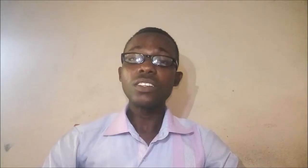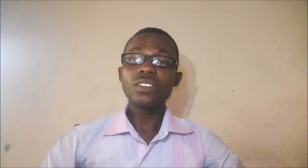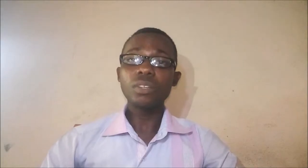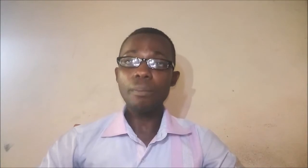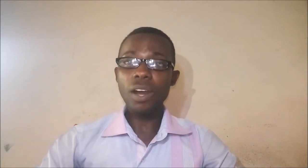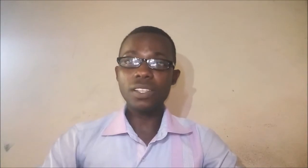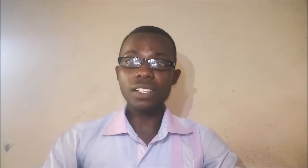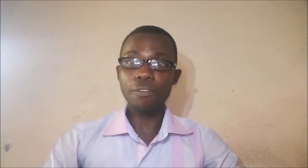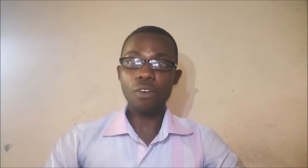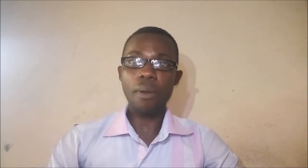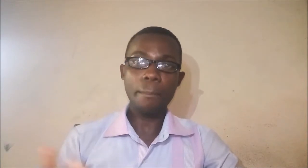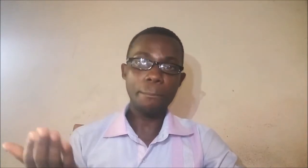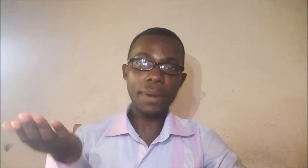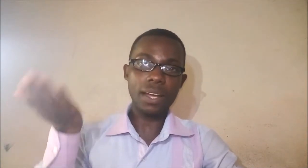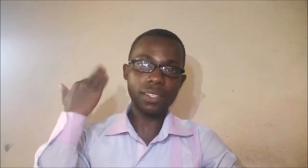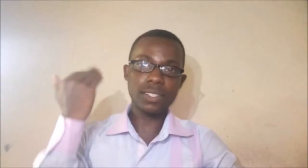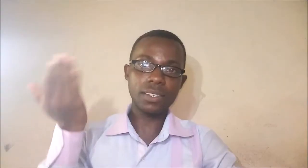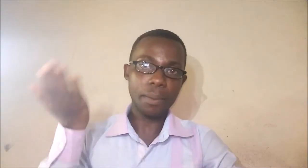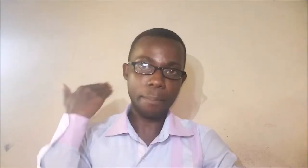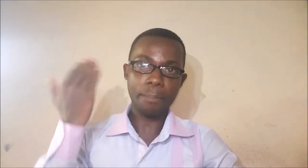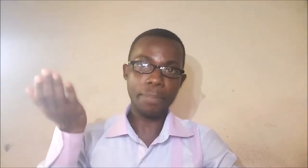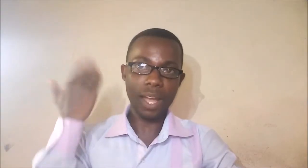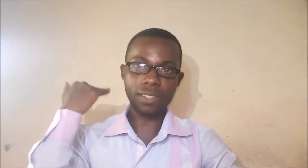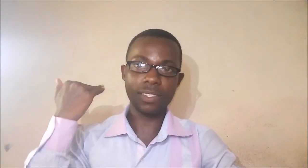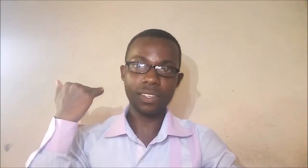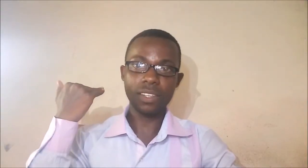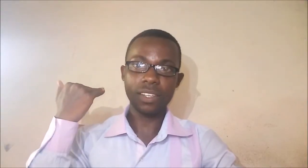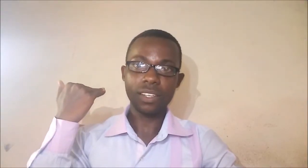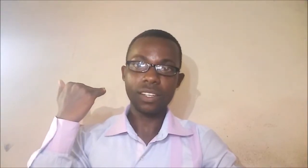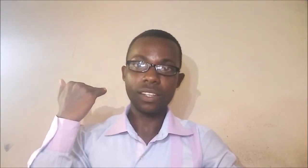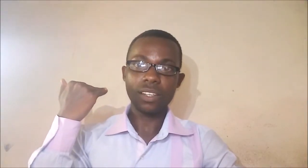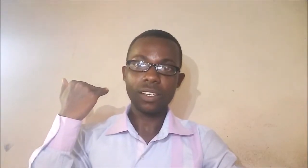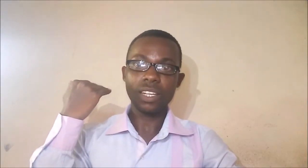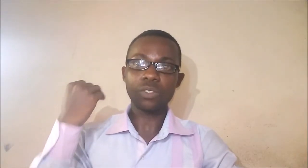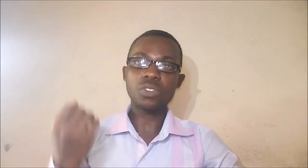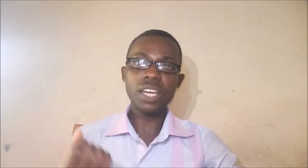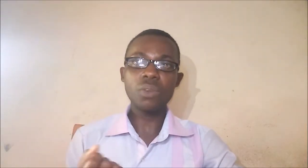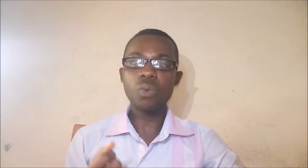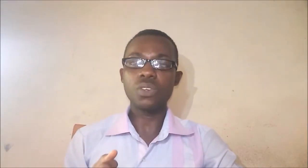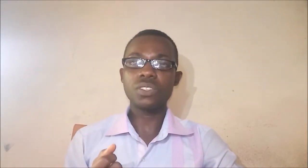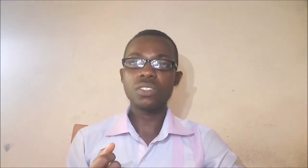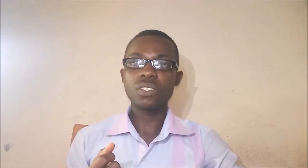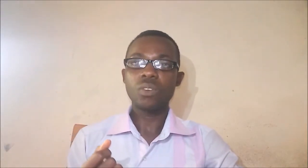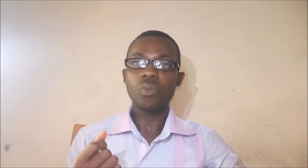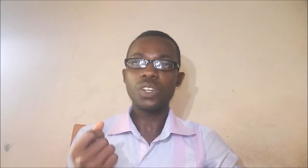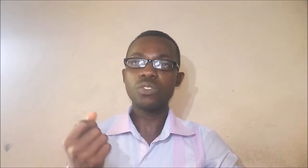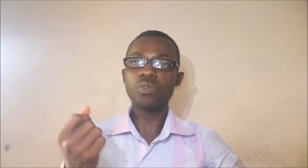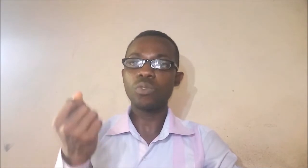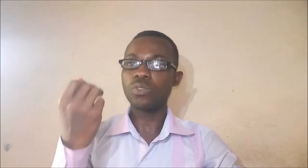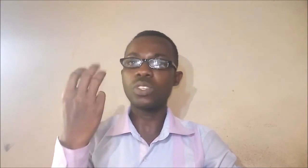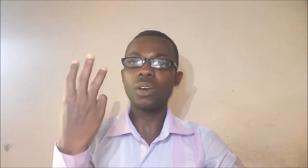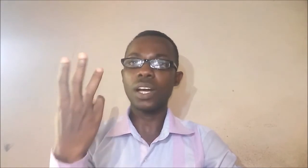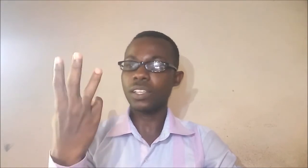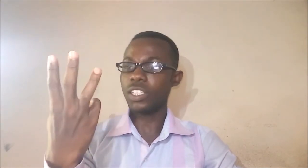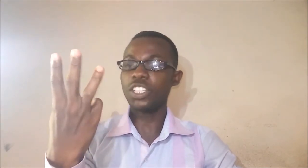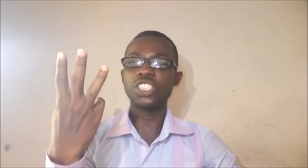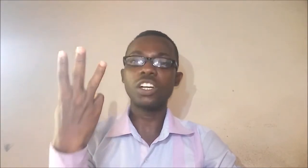Remember our sign for PAST, PAST. Now, to sign WORSE, we need to use our initial